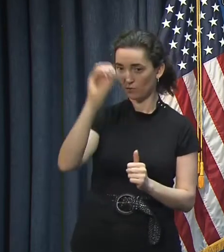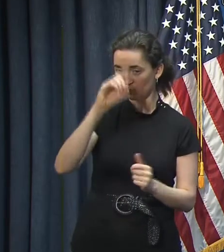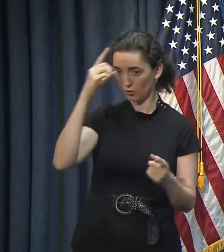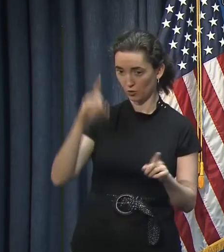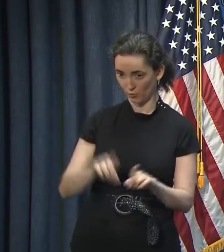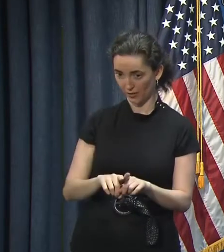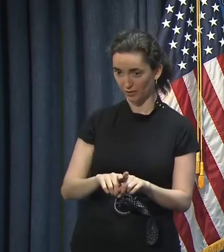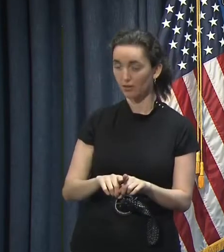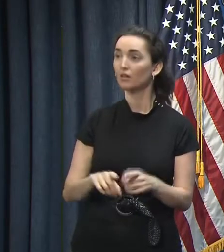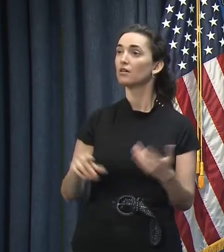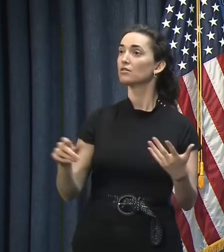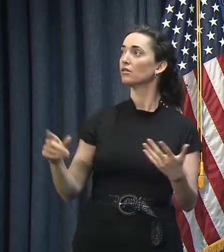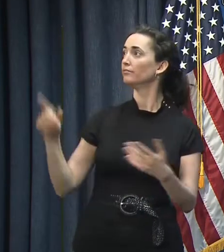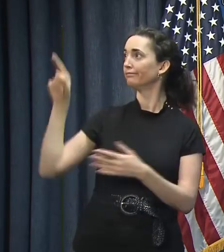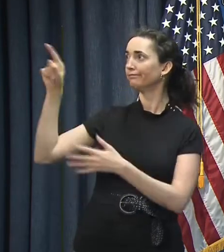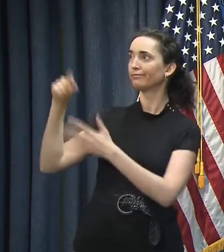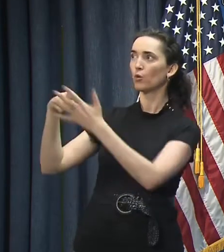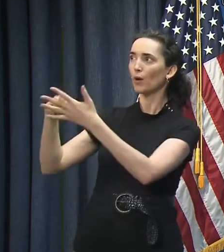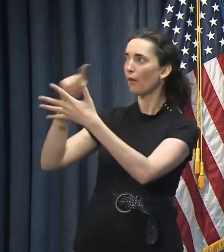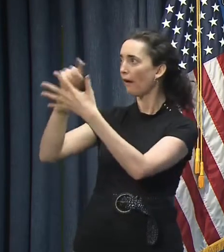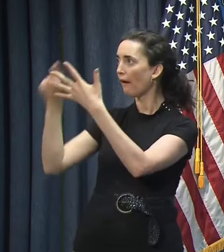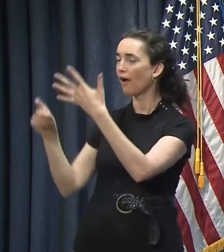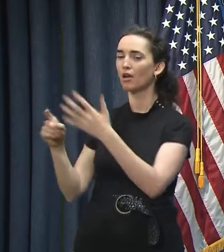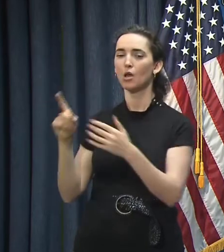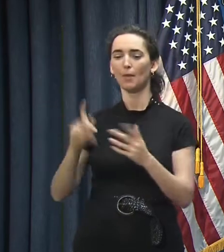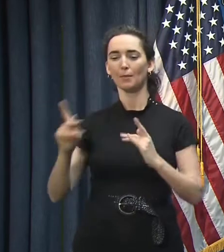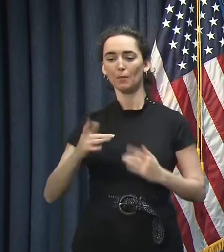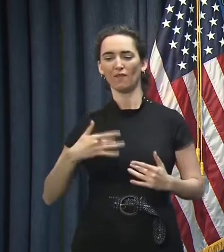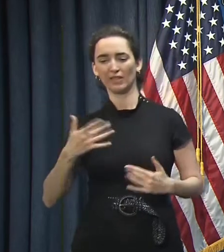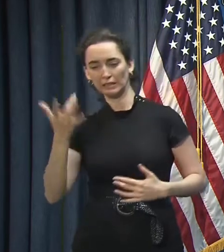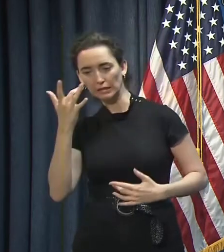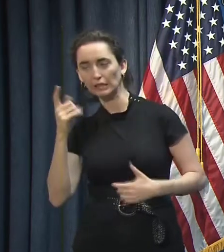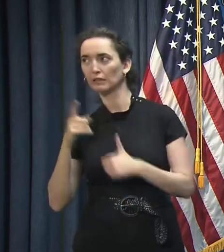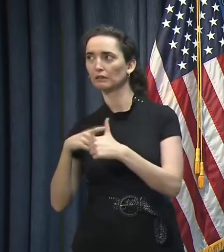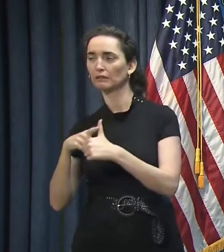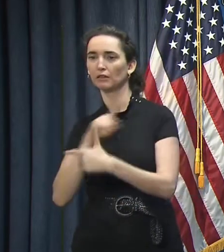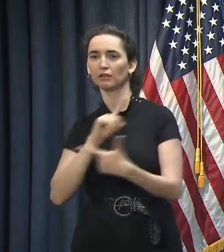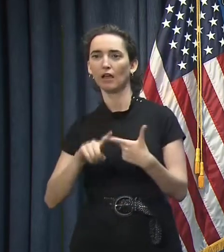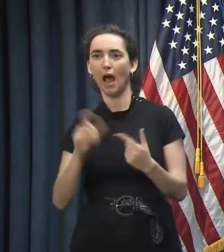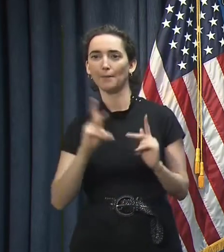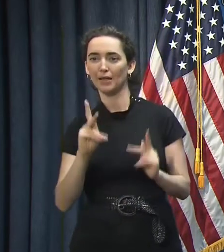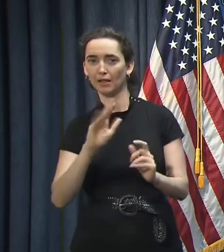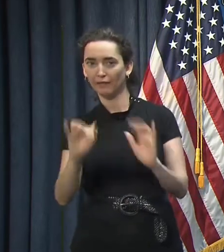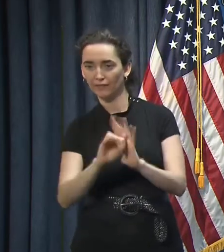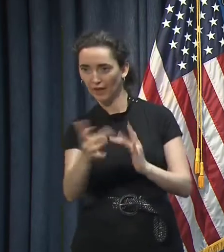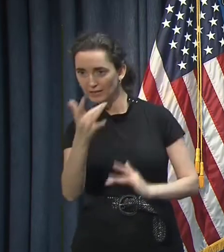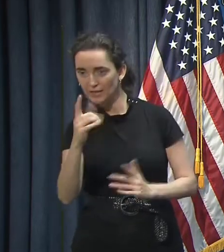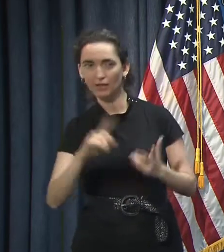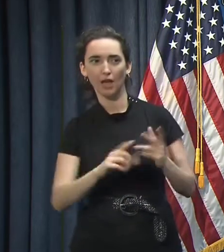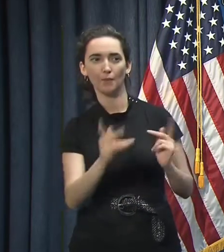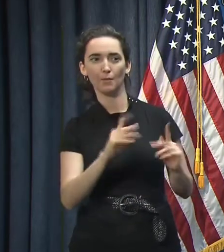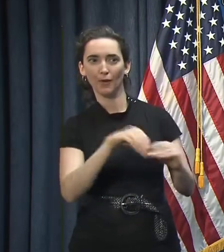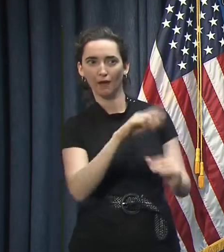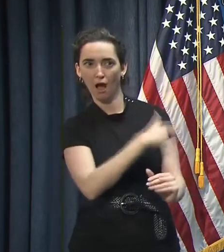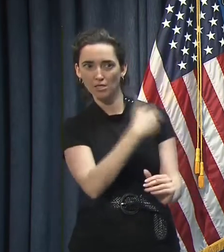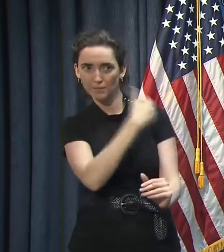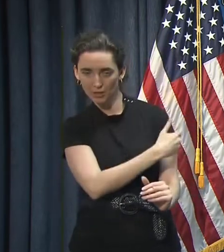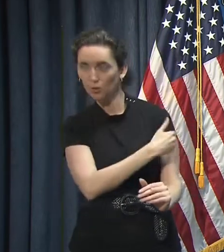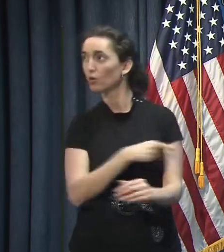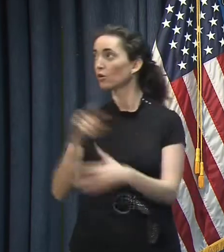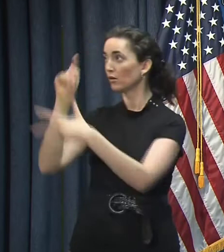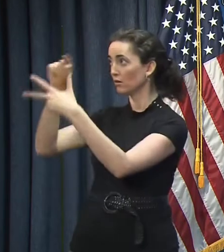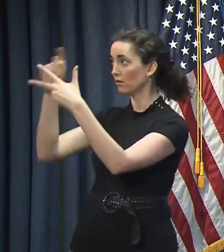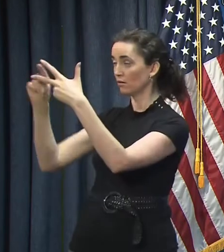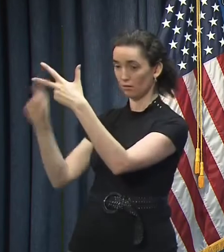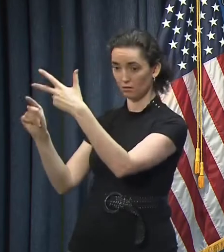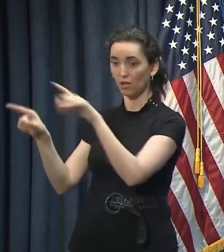we were looking for in terms of symptoms, cases, hospitalization, and then also knowing what